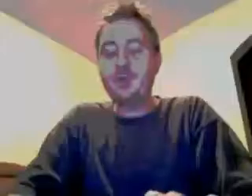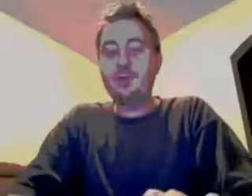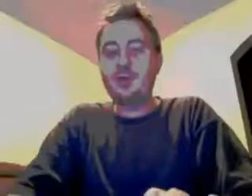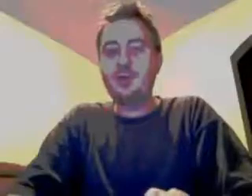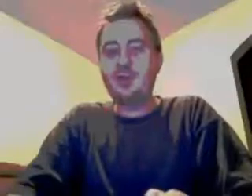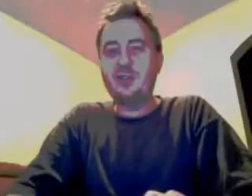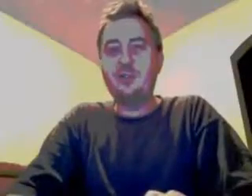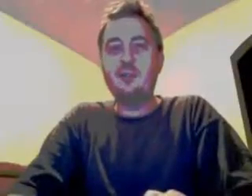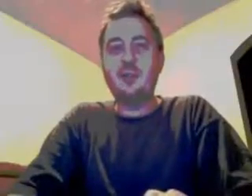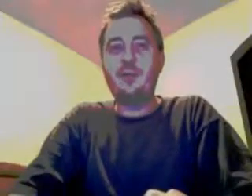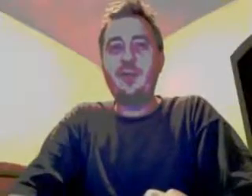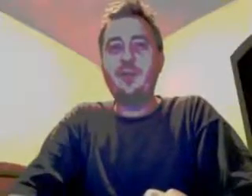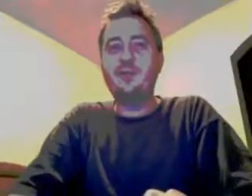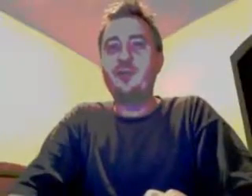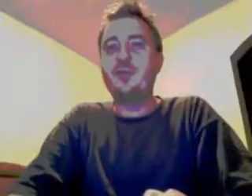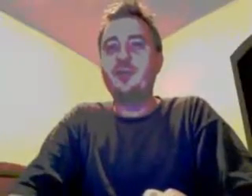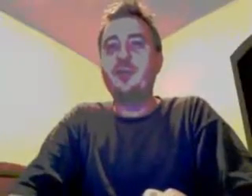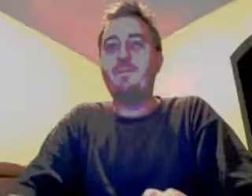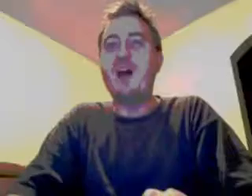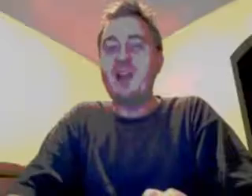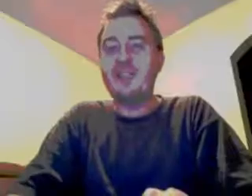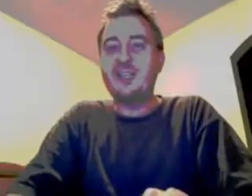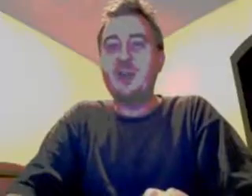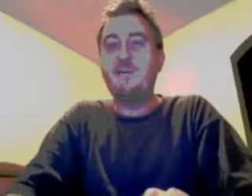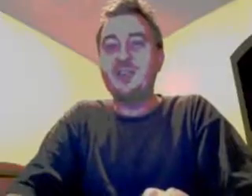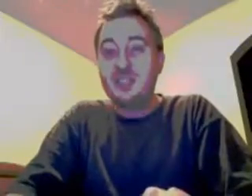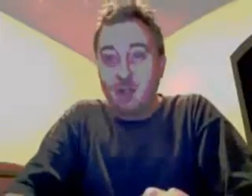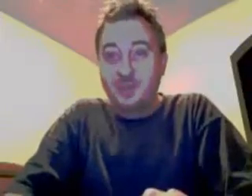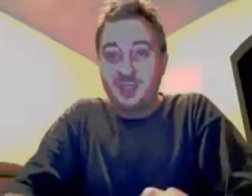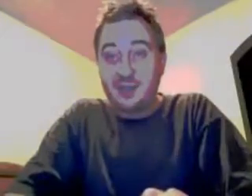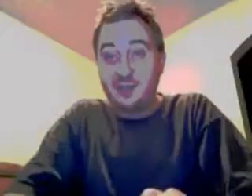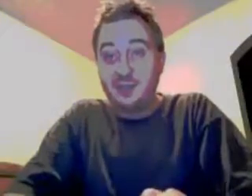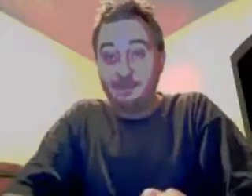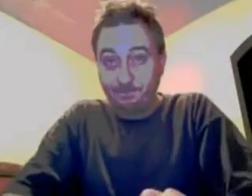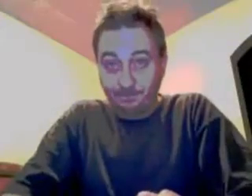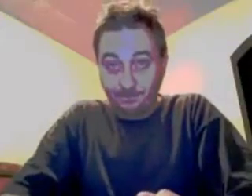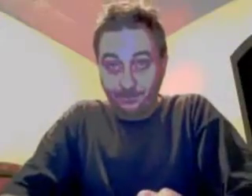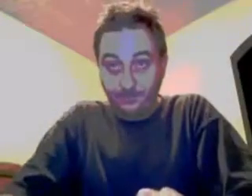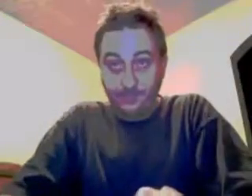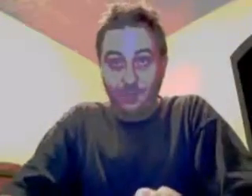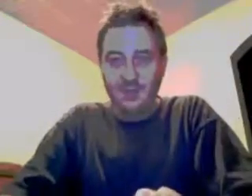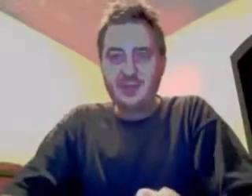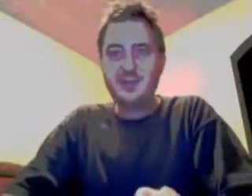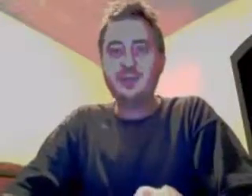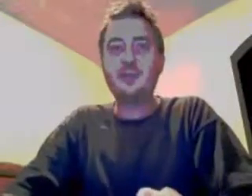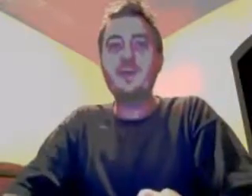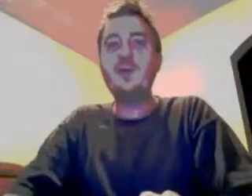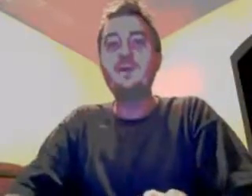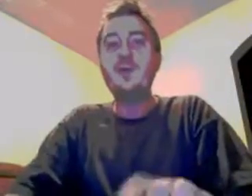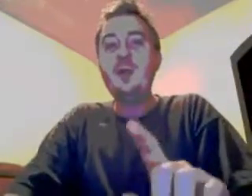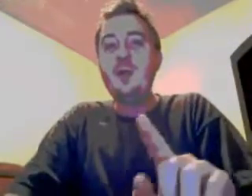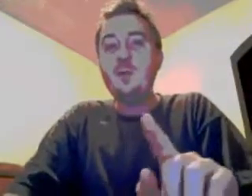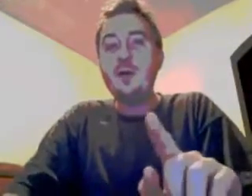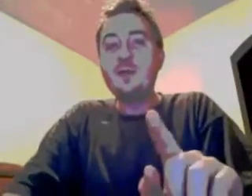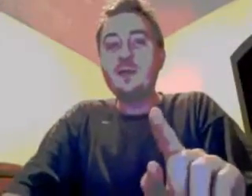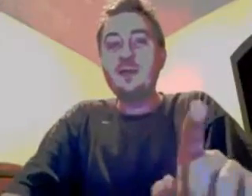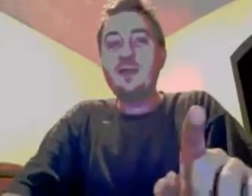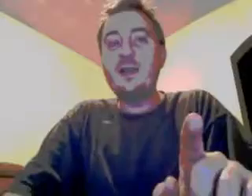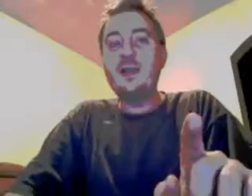Two issues of the other two issues of policy of substance that she talked about was get our